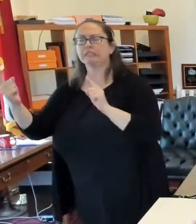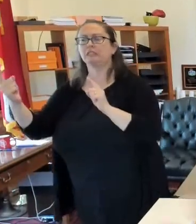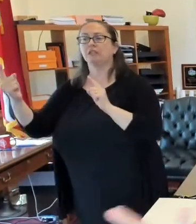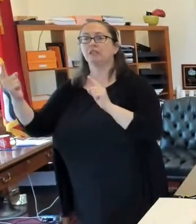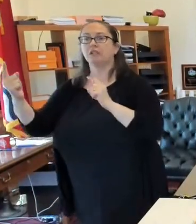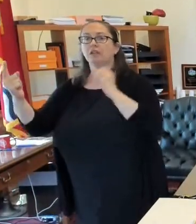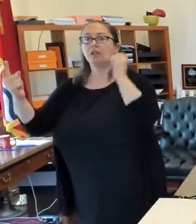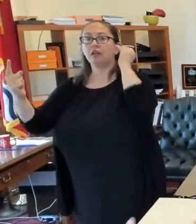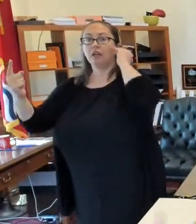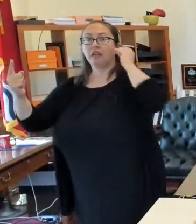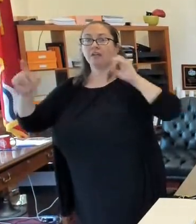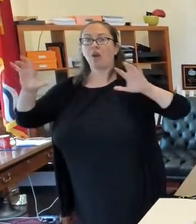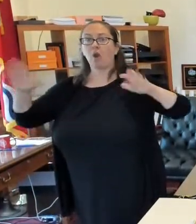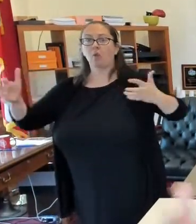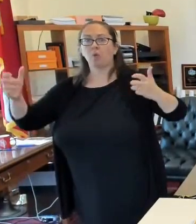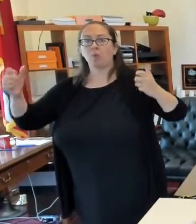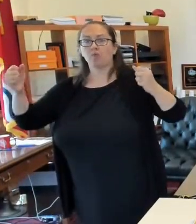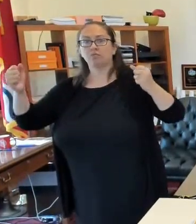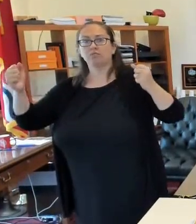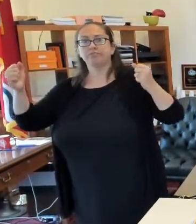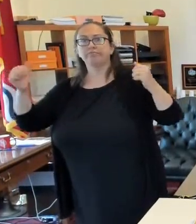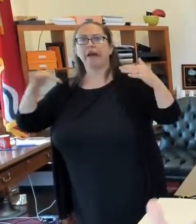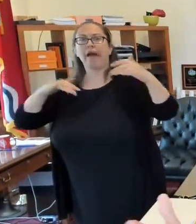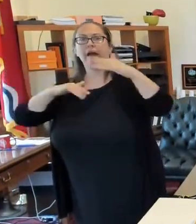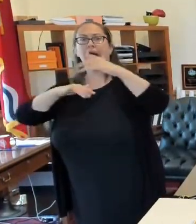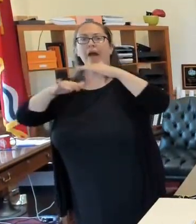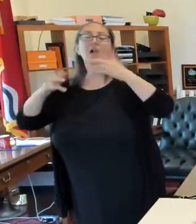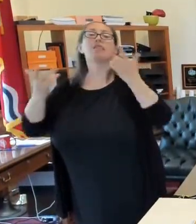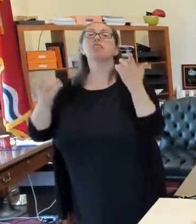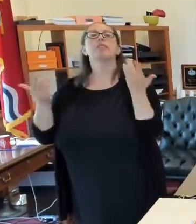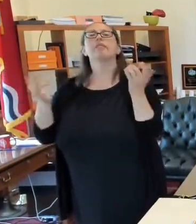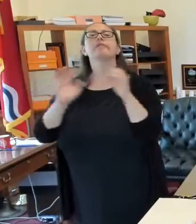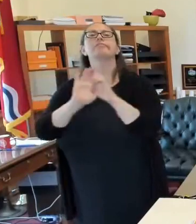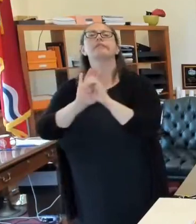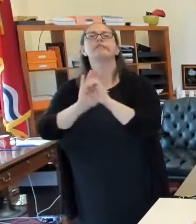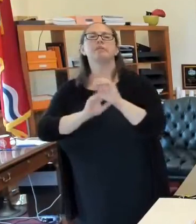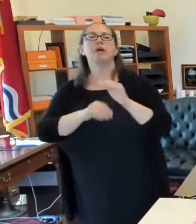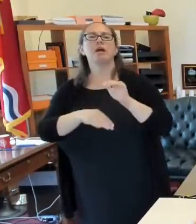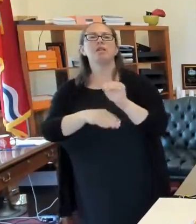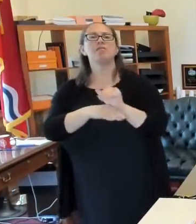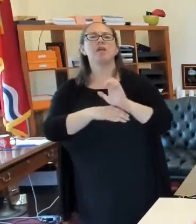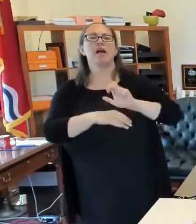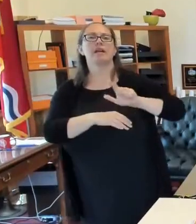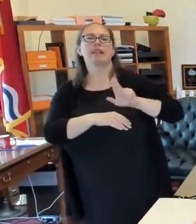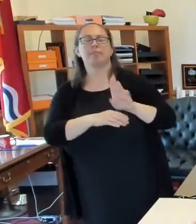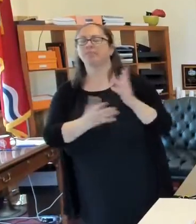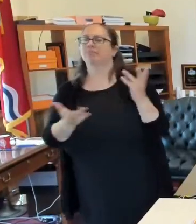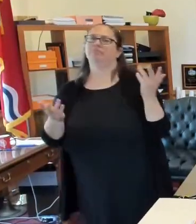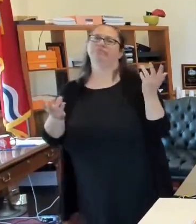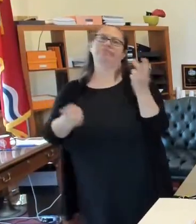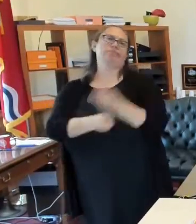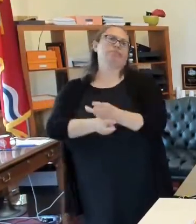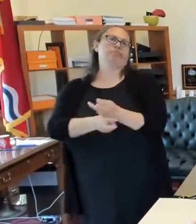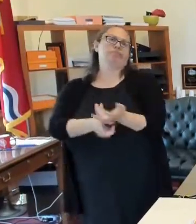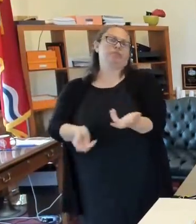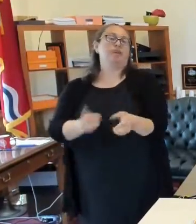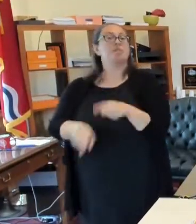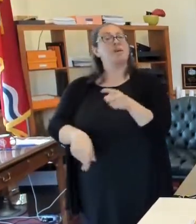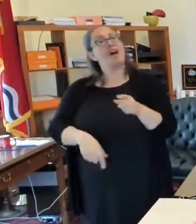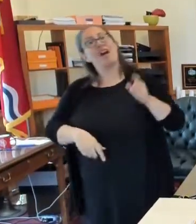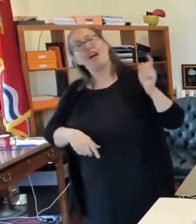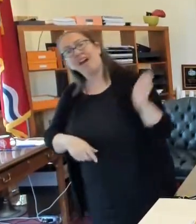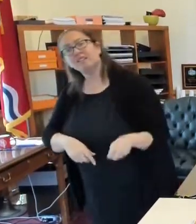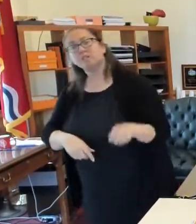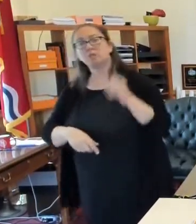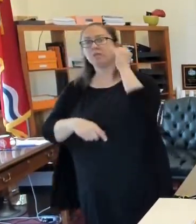are in a big group of people, such as at a nightclub, it's very, very hard to do that, but it is what has to happen if the